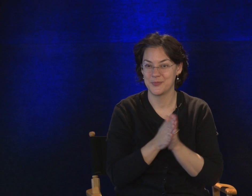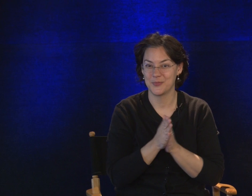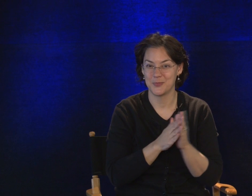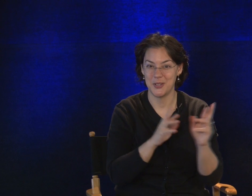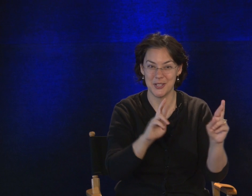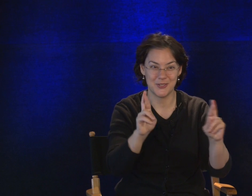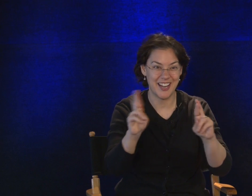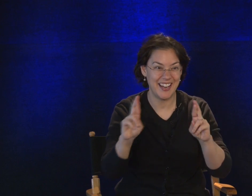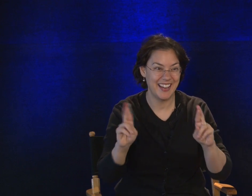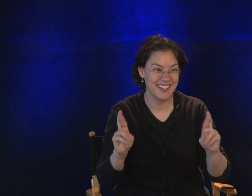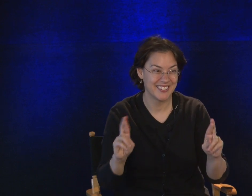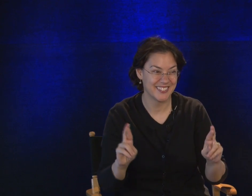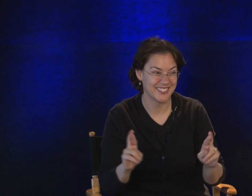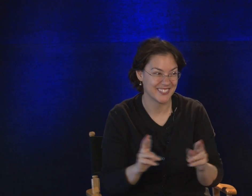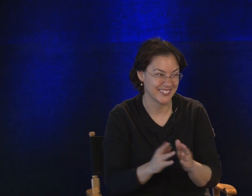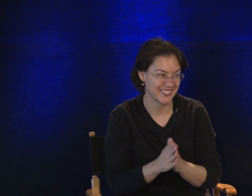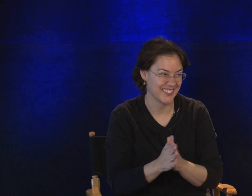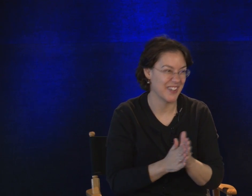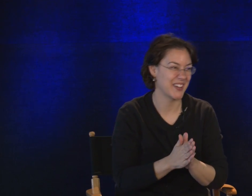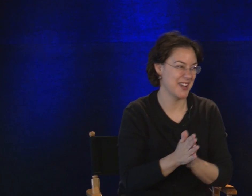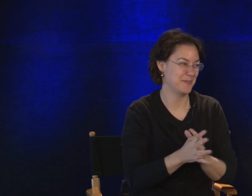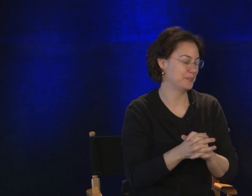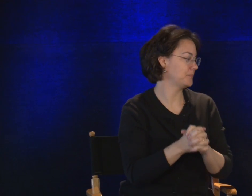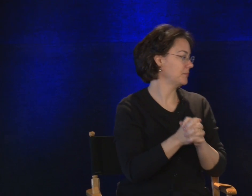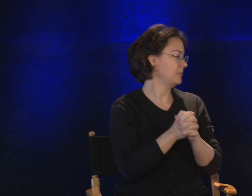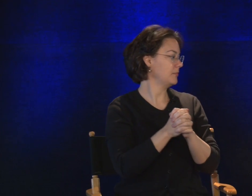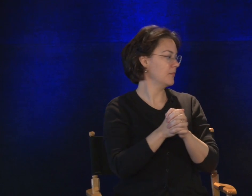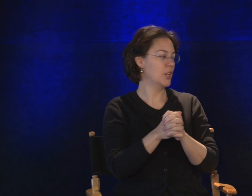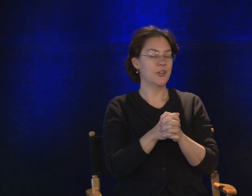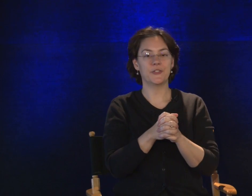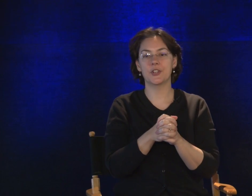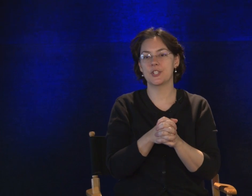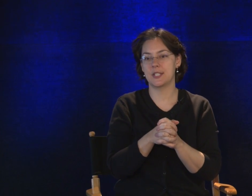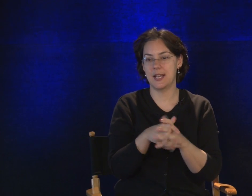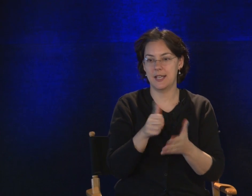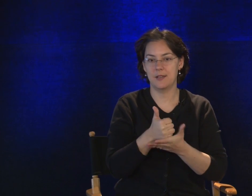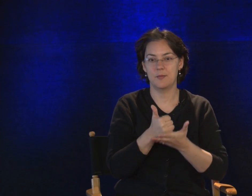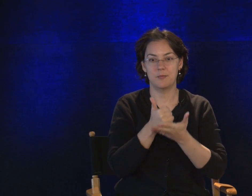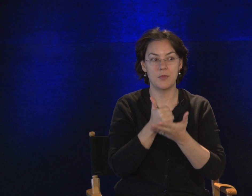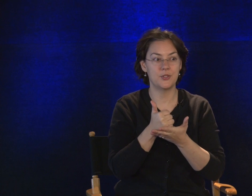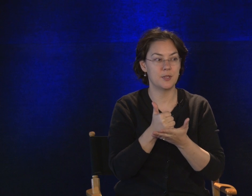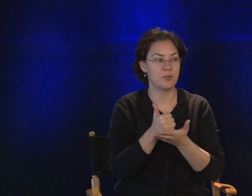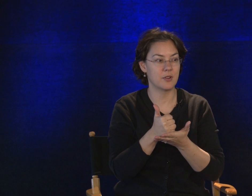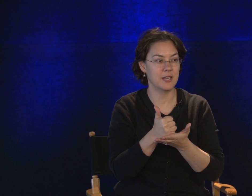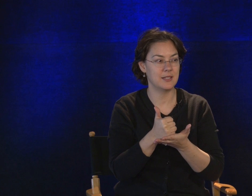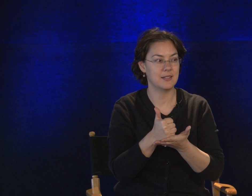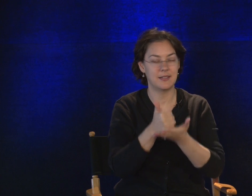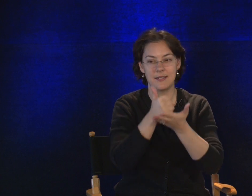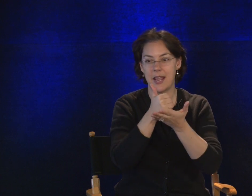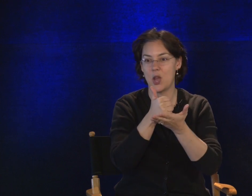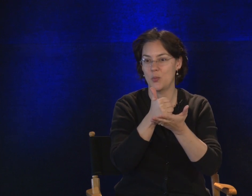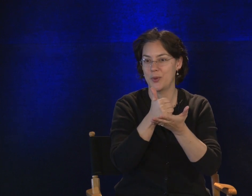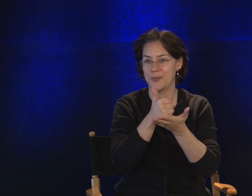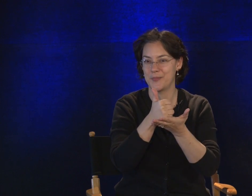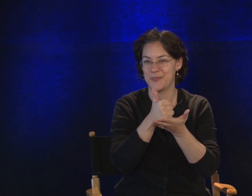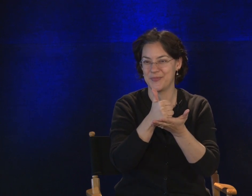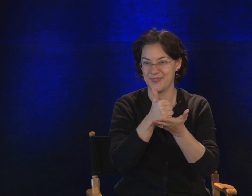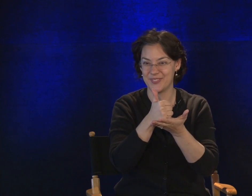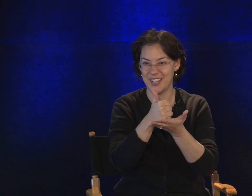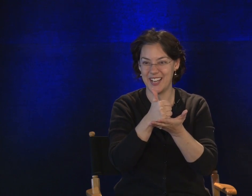You guys ready? Okay. First sign. Most important. Help. Okay.